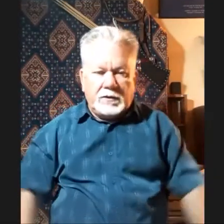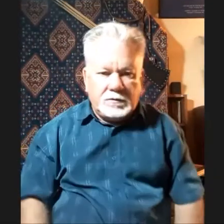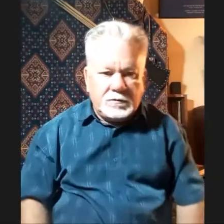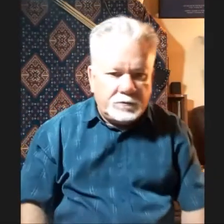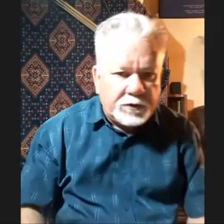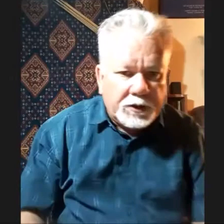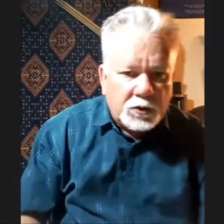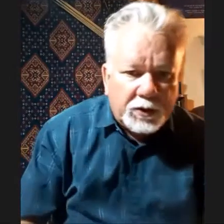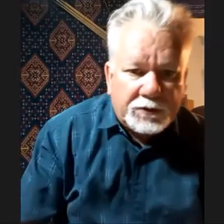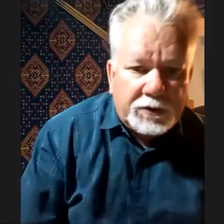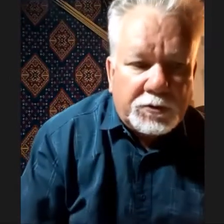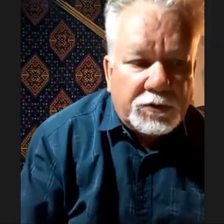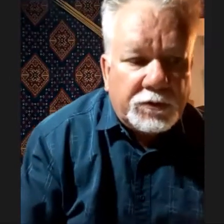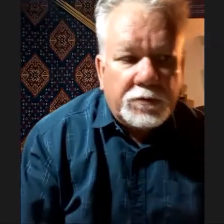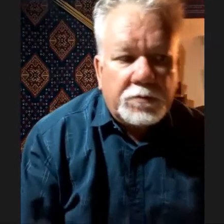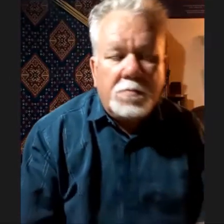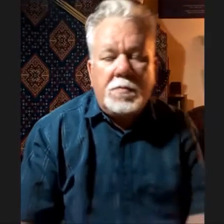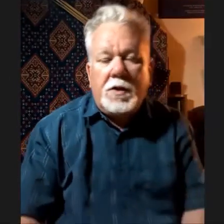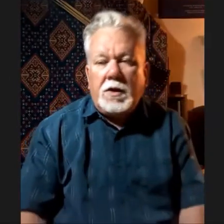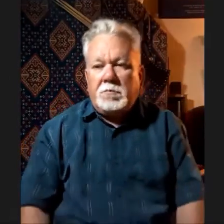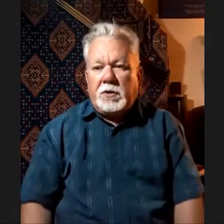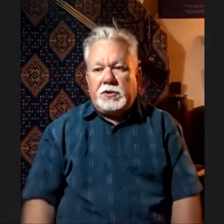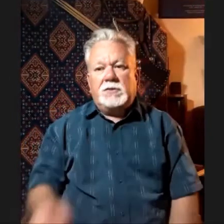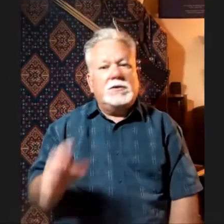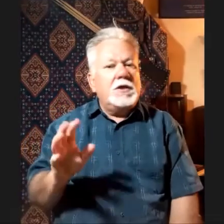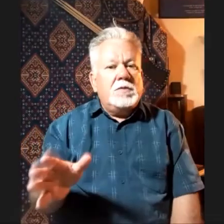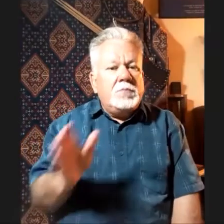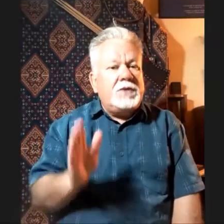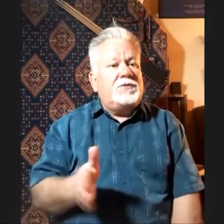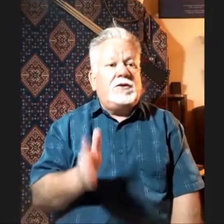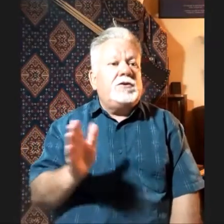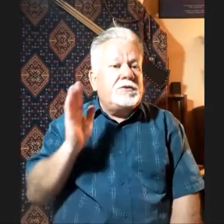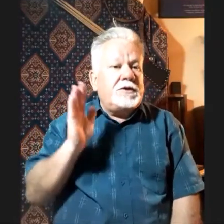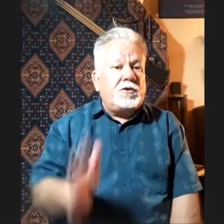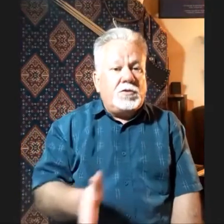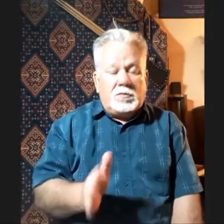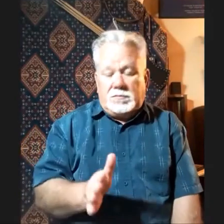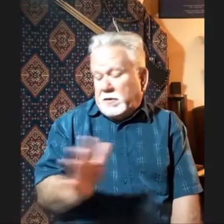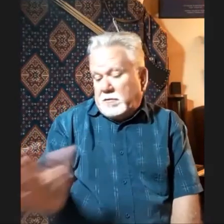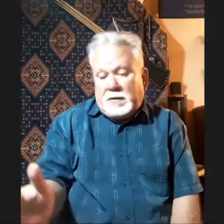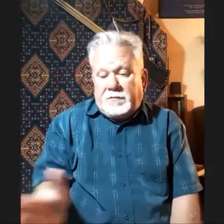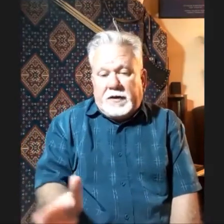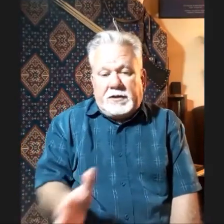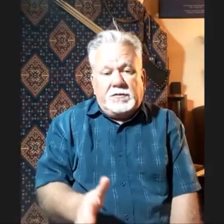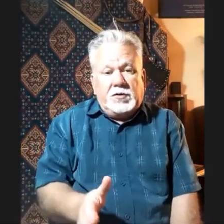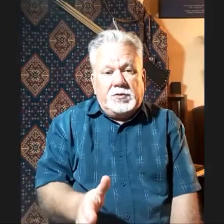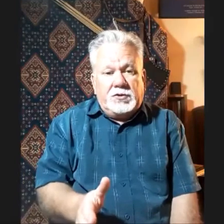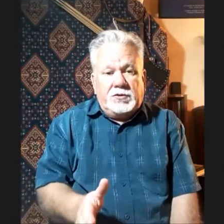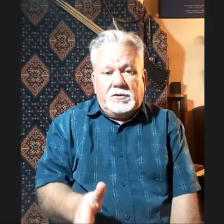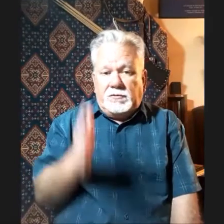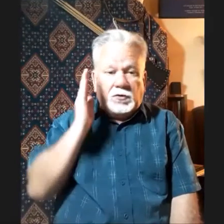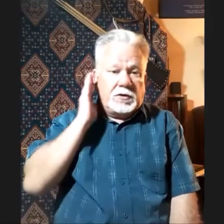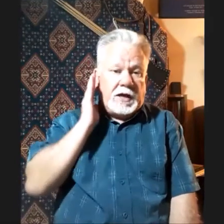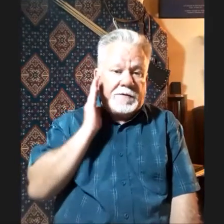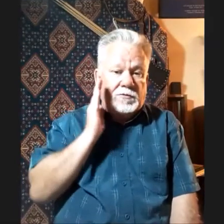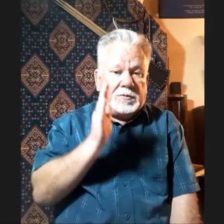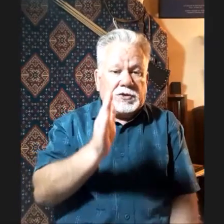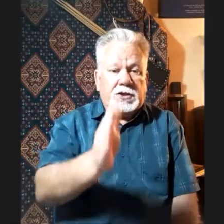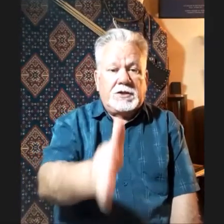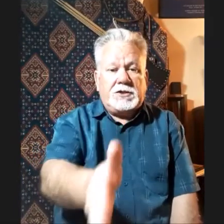a very quick sequence of motion means that you can take, you know, advantage of the opportunities. If you're a cavalryman charging